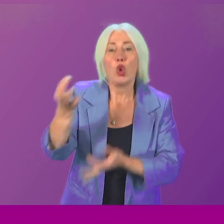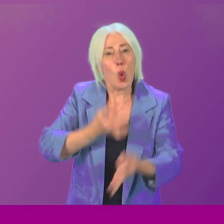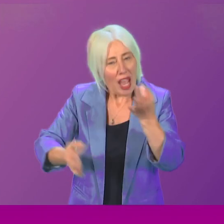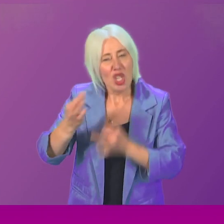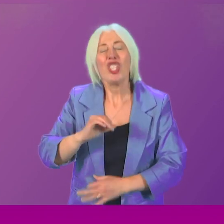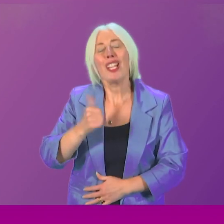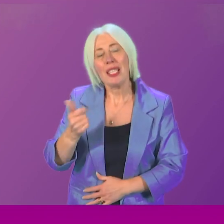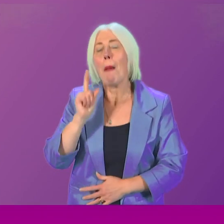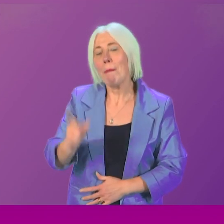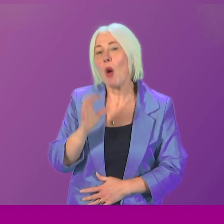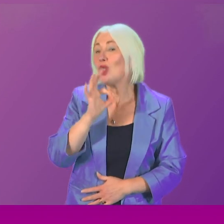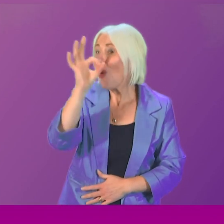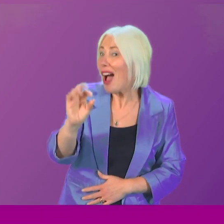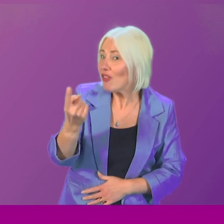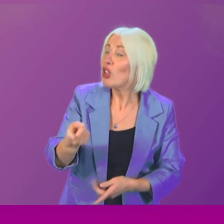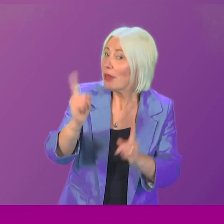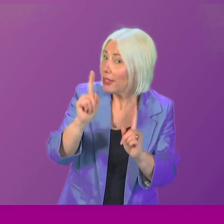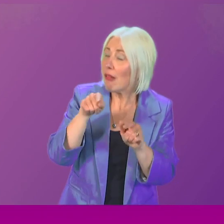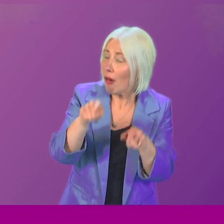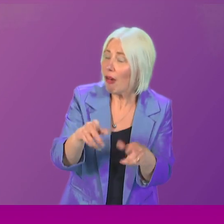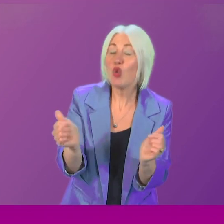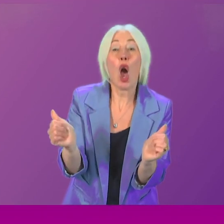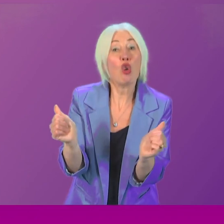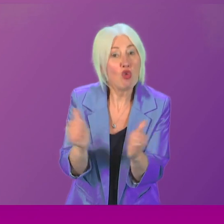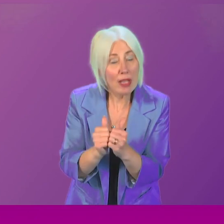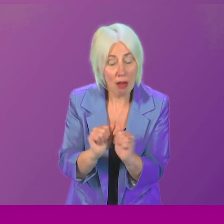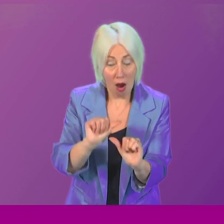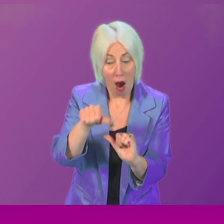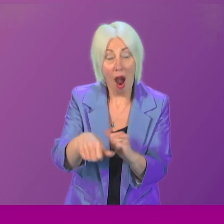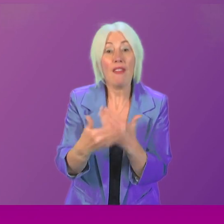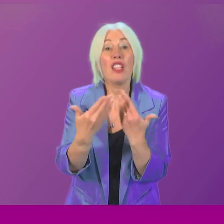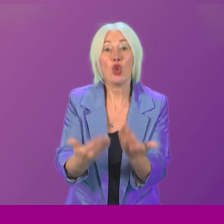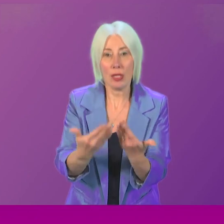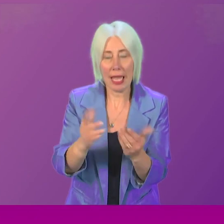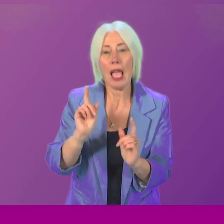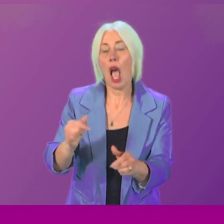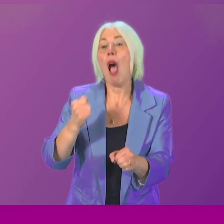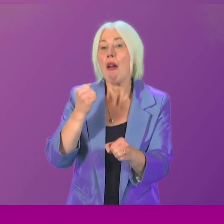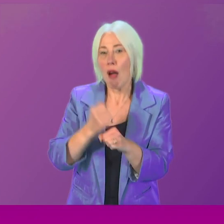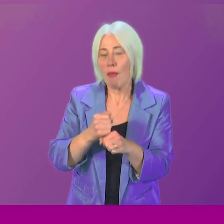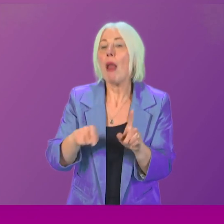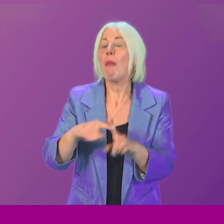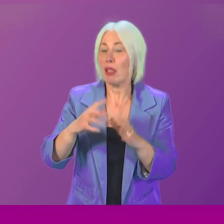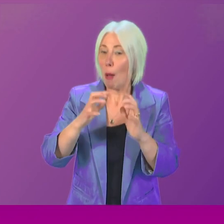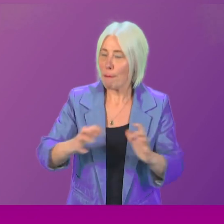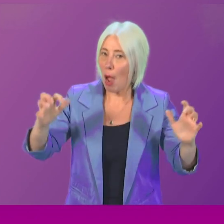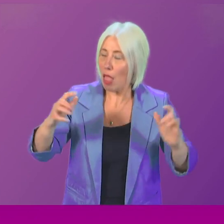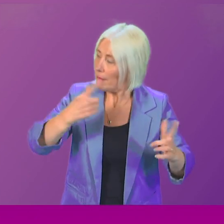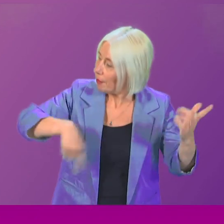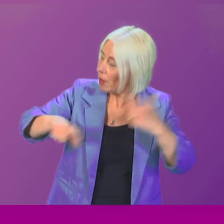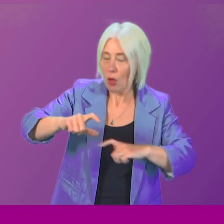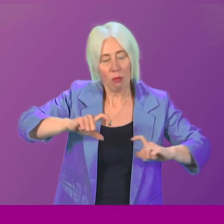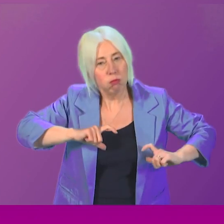but I want to ask the First Minister, she agrees that after today, not just as a government, but as a parliament, we continue